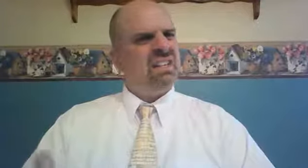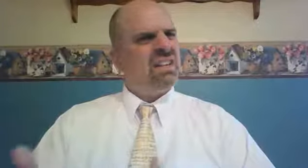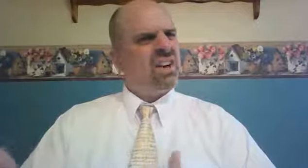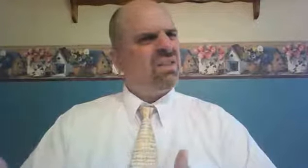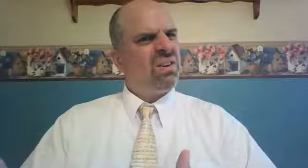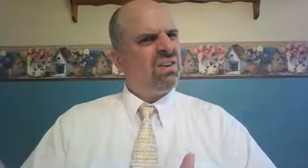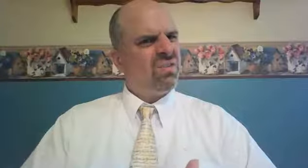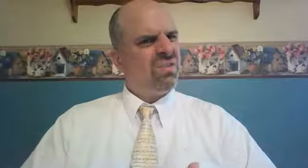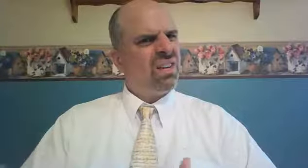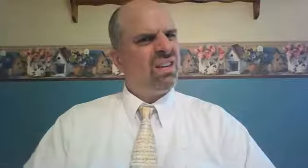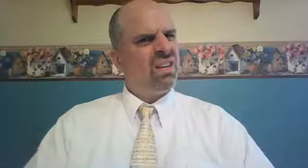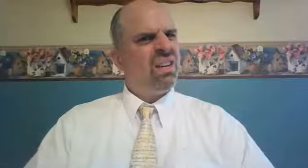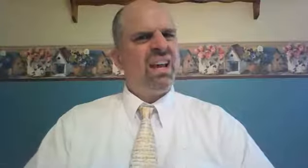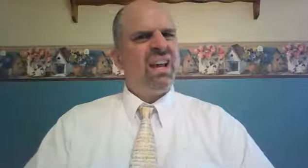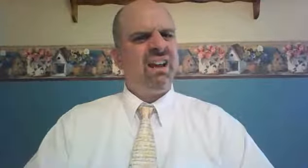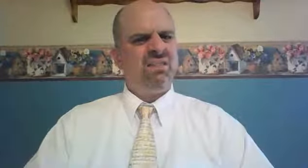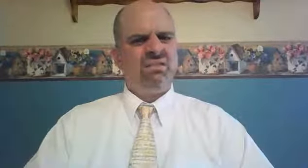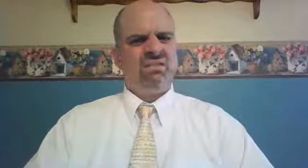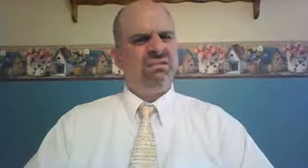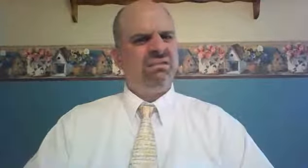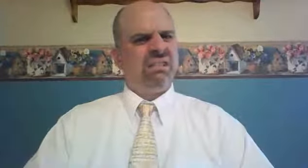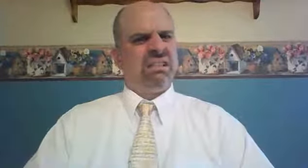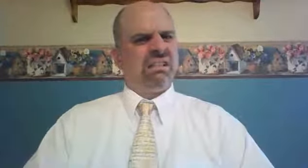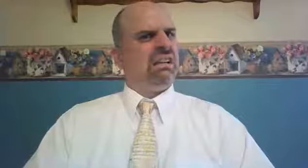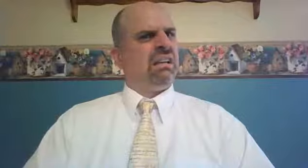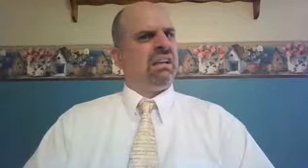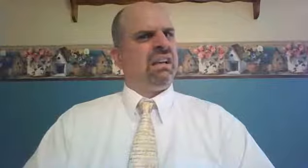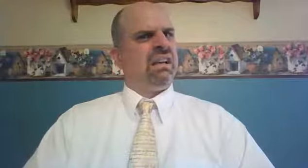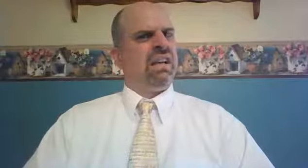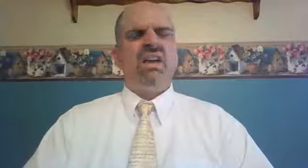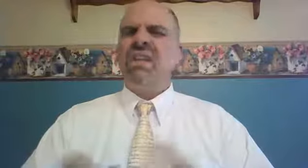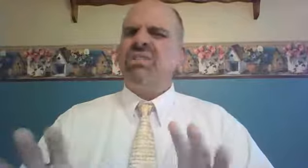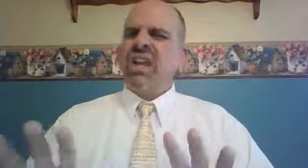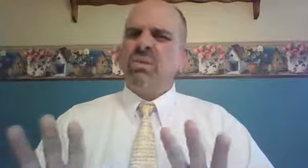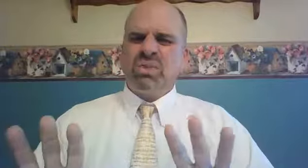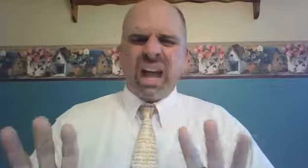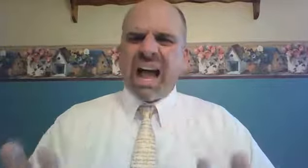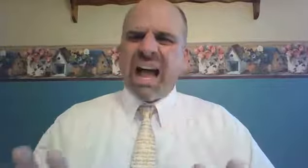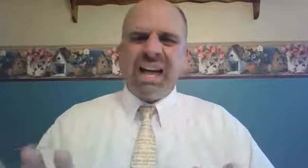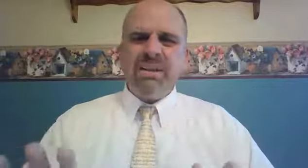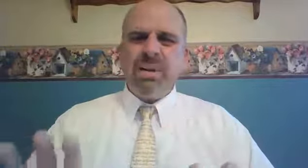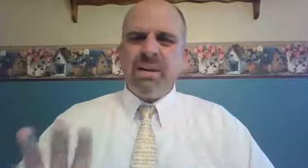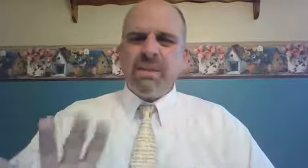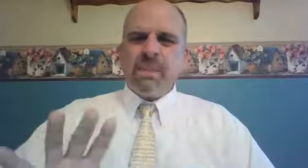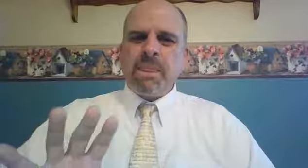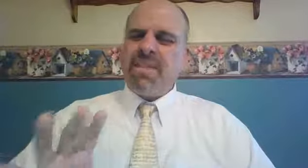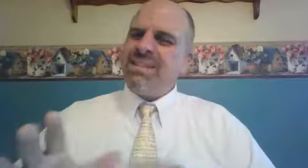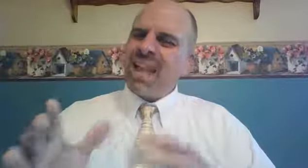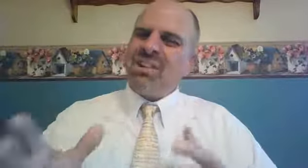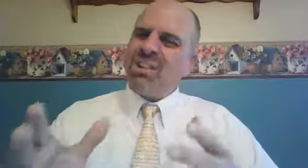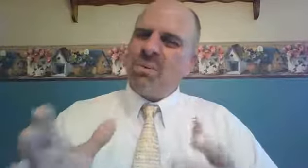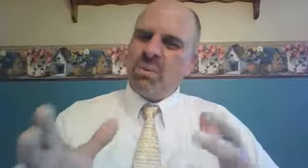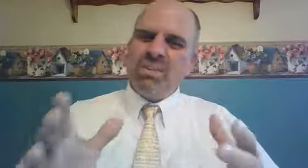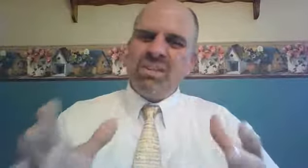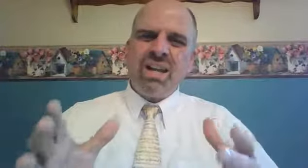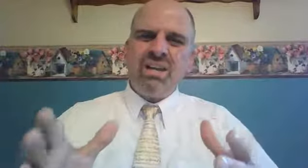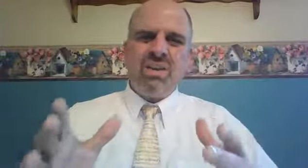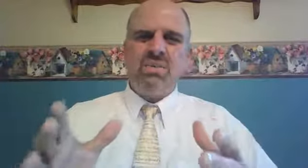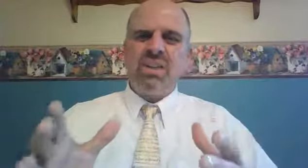Uncover his feet and lie down. I know that sounds odd, but that's actually what was done in those